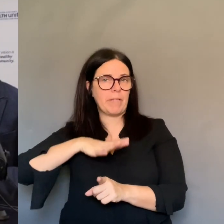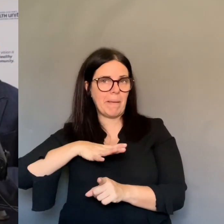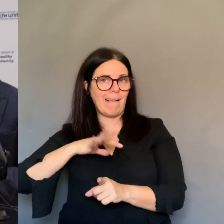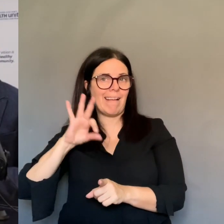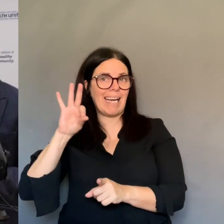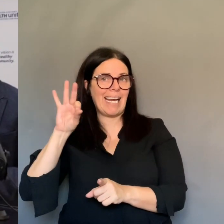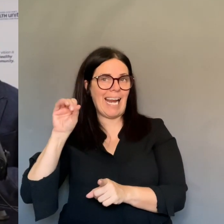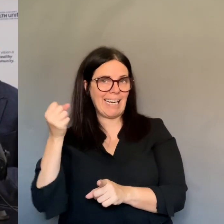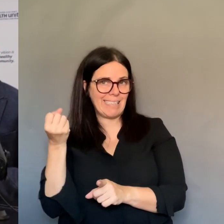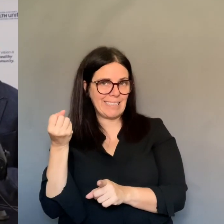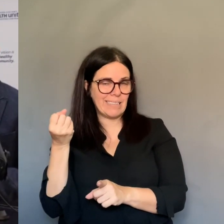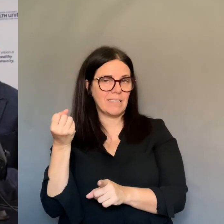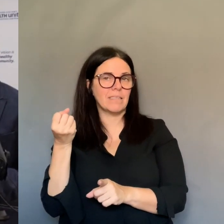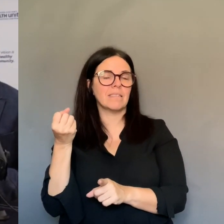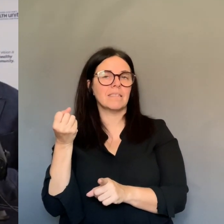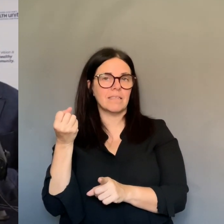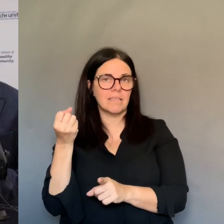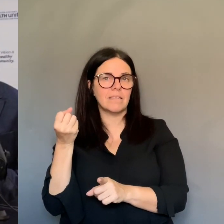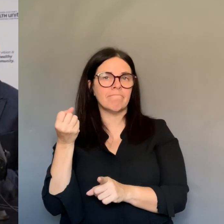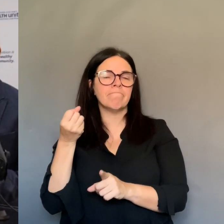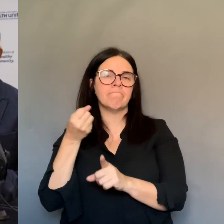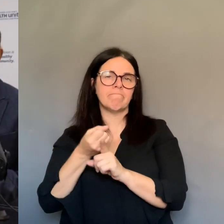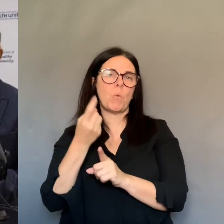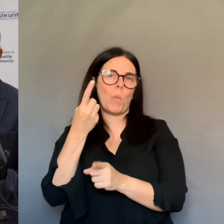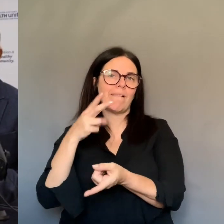from one of the long-term care home facility.